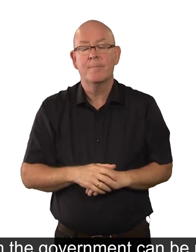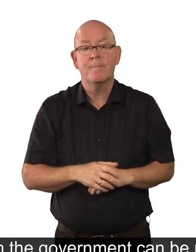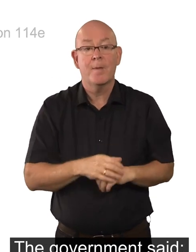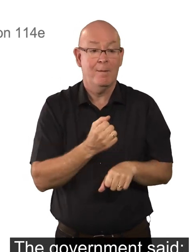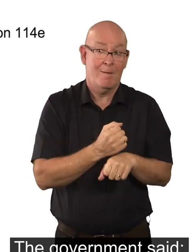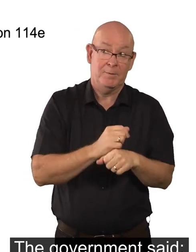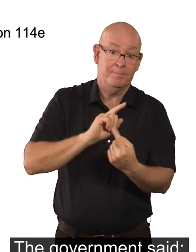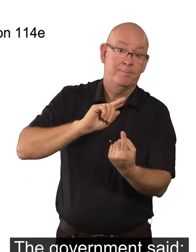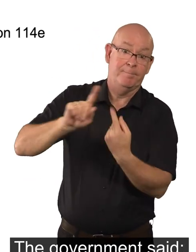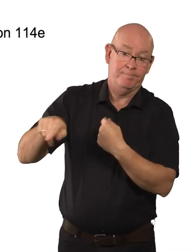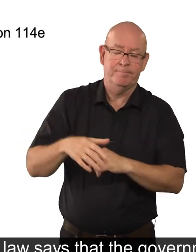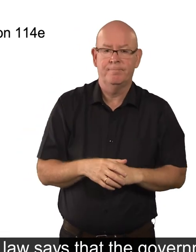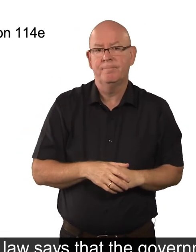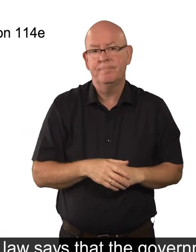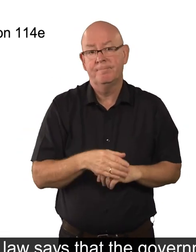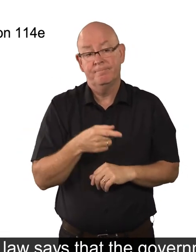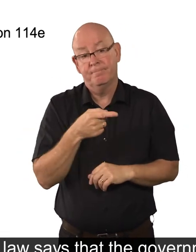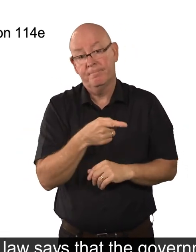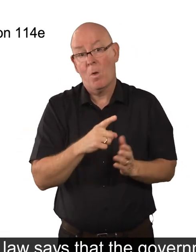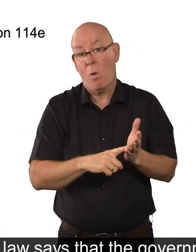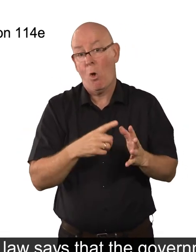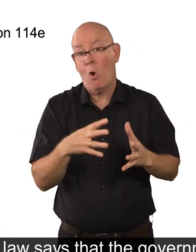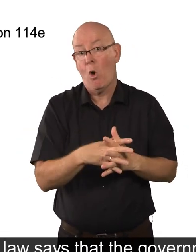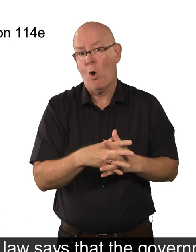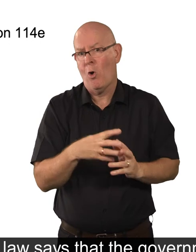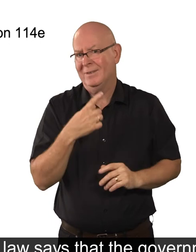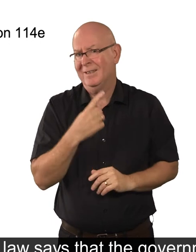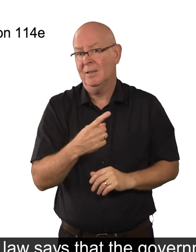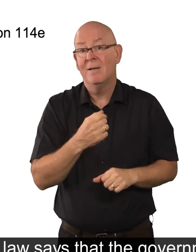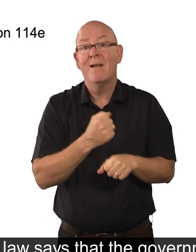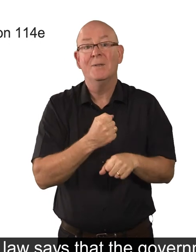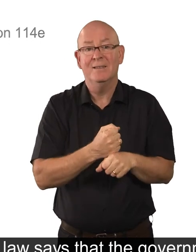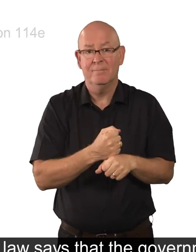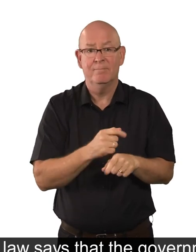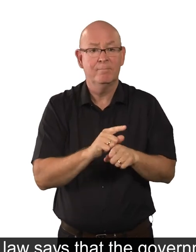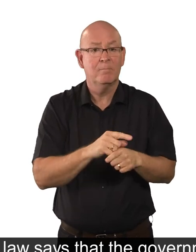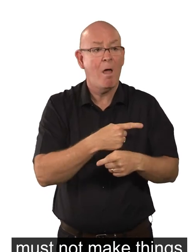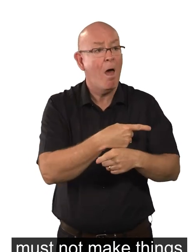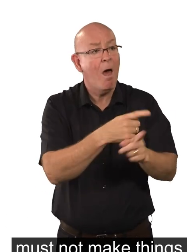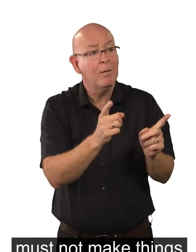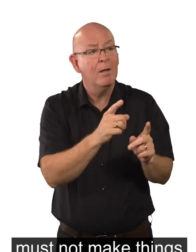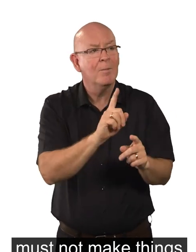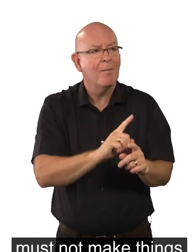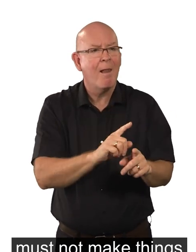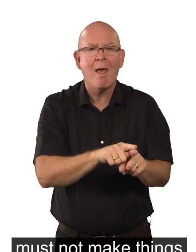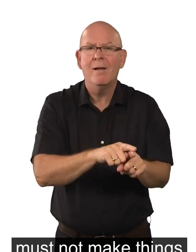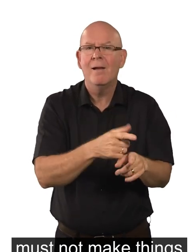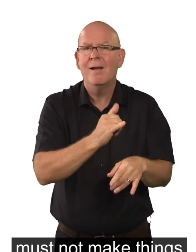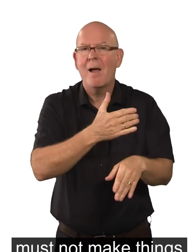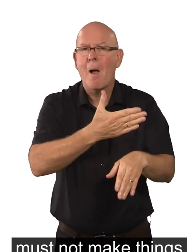The Government said, The law says that the Government and other people like employers must not make things